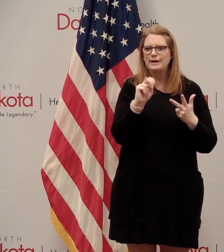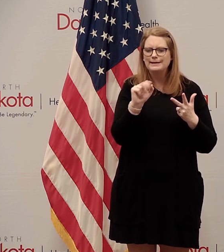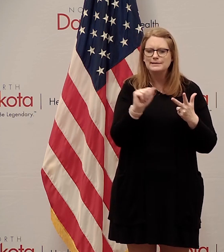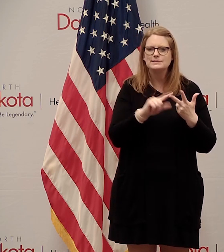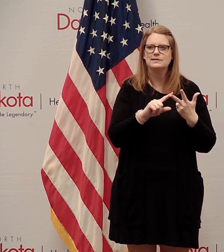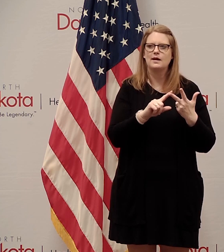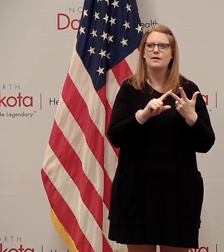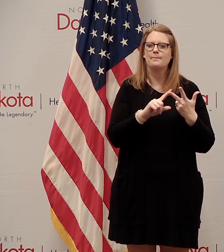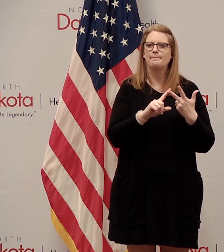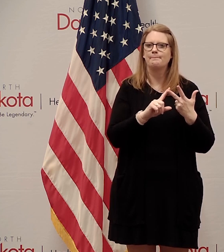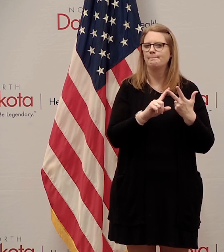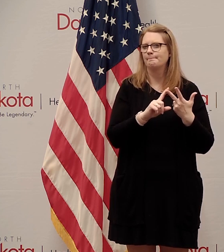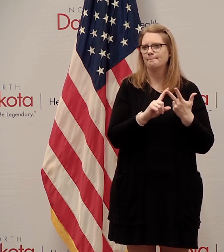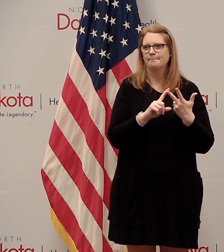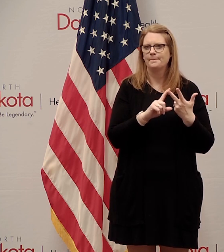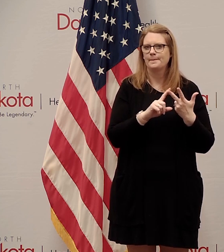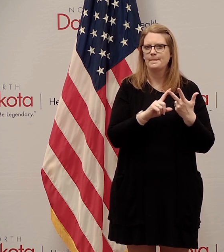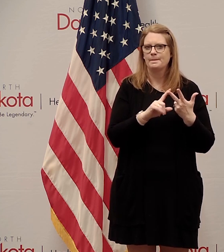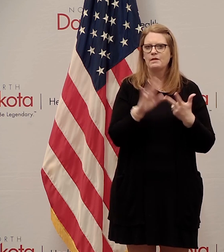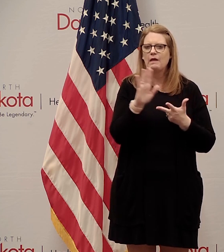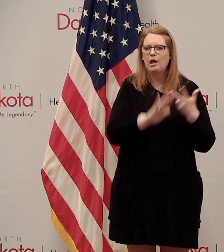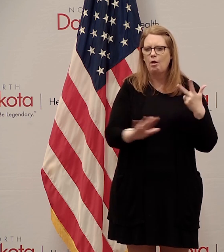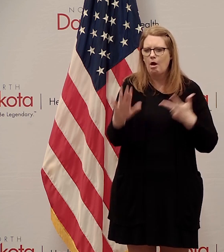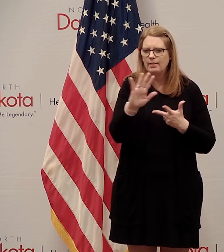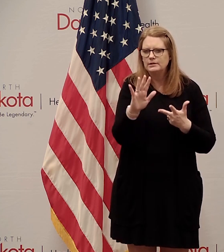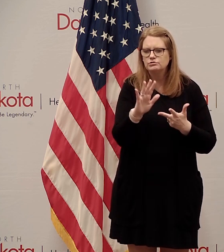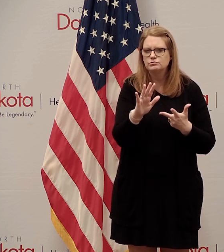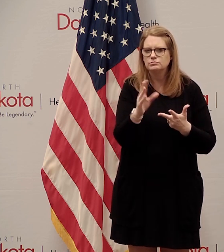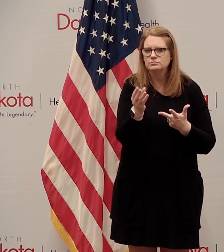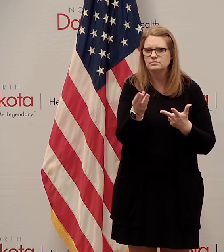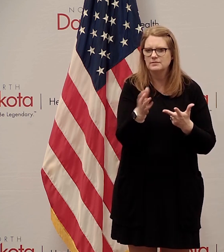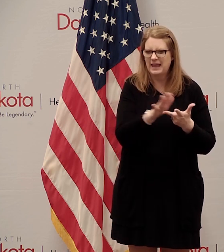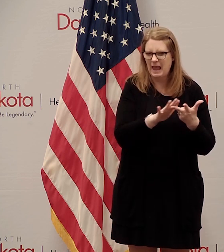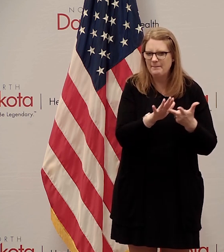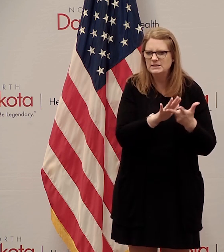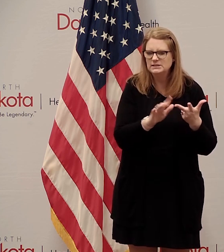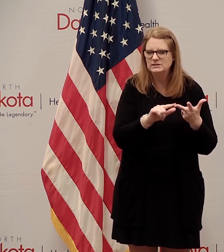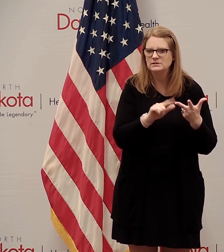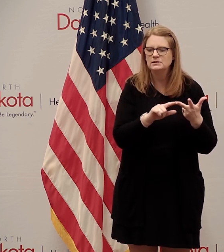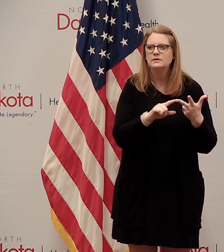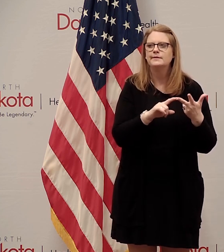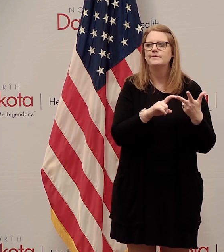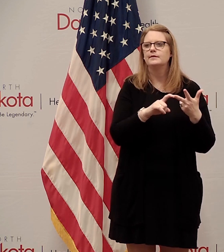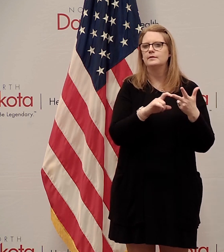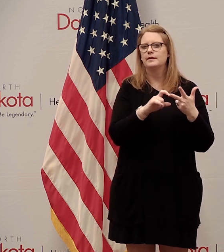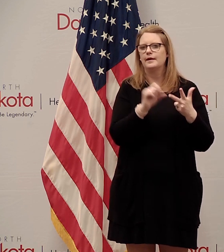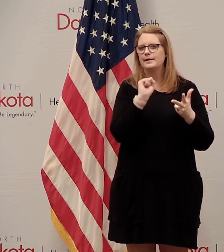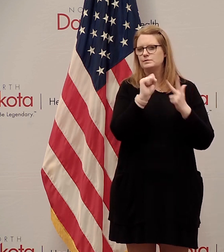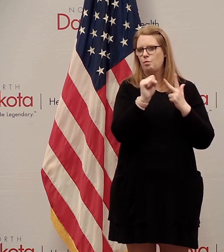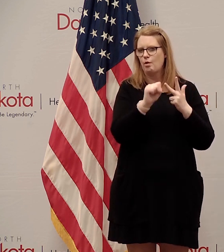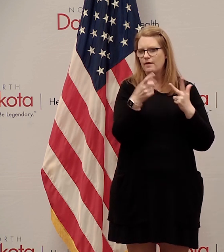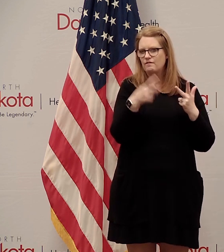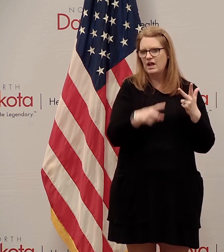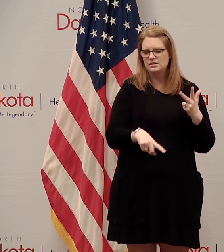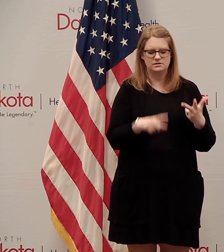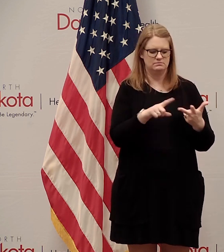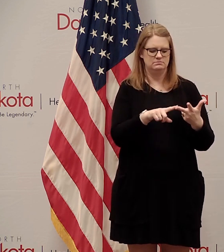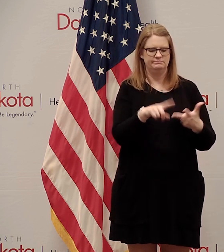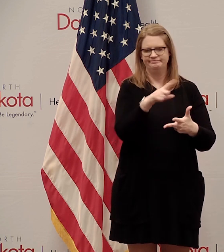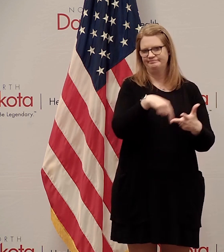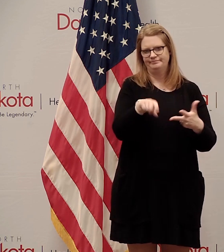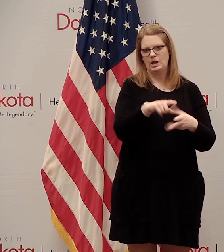places where at our college campuses for example where there might be sporting events those are all